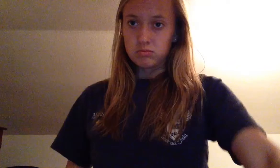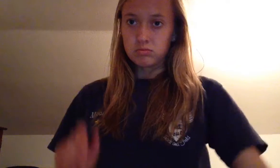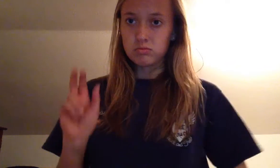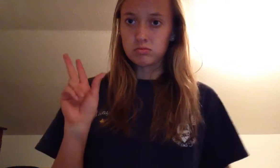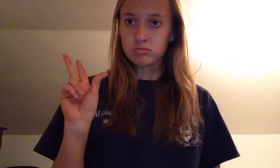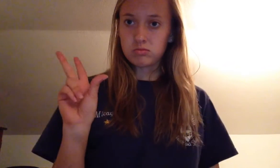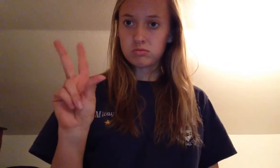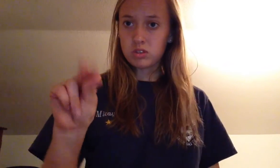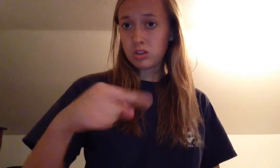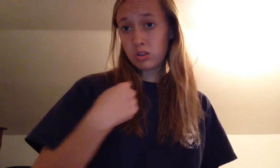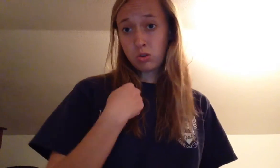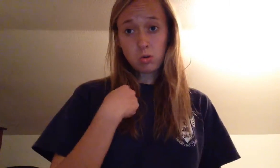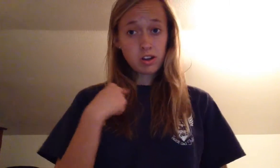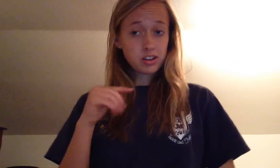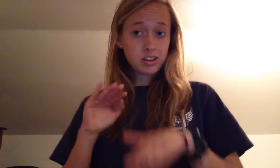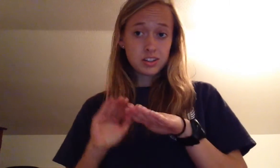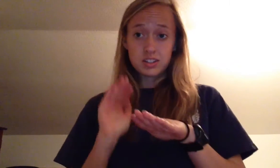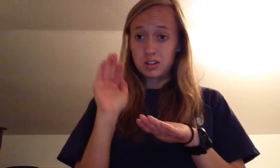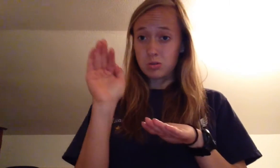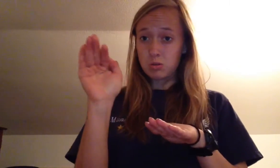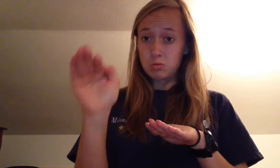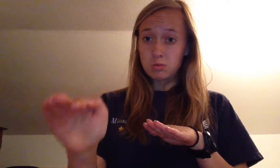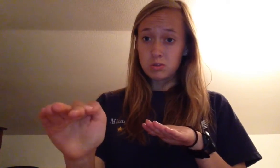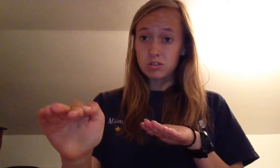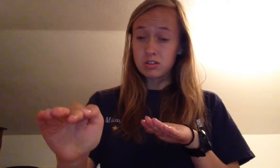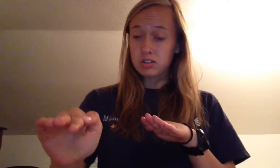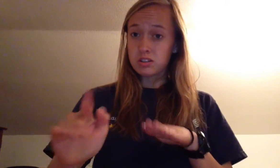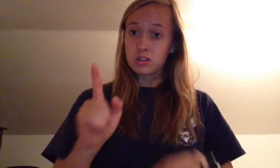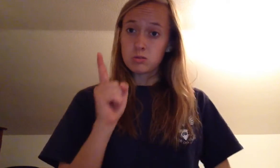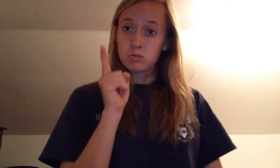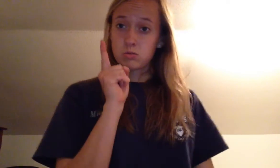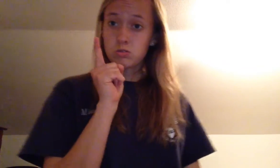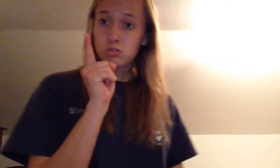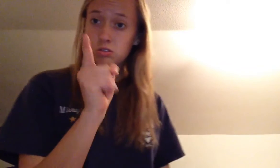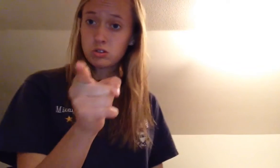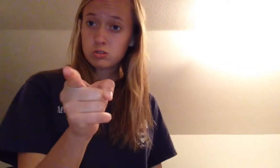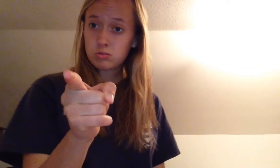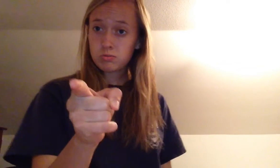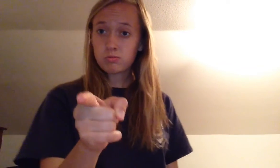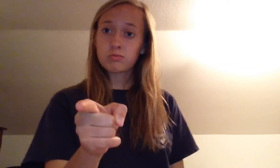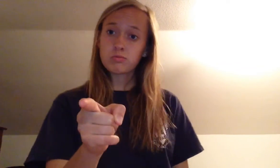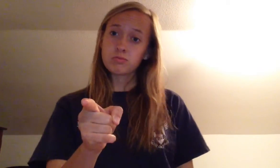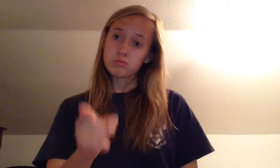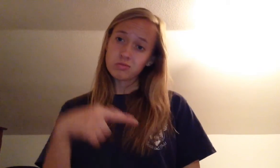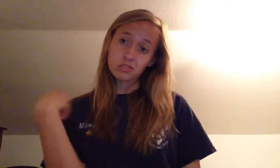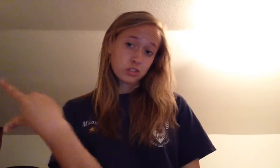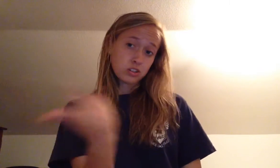I know I can't take one more step towards you Cause